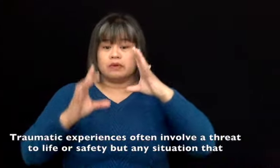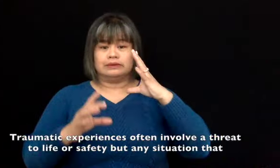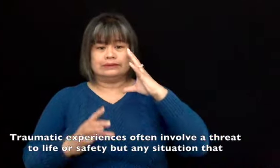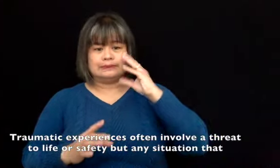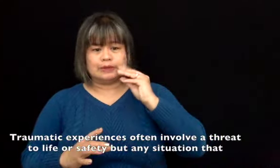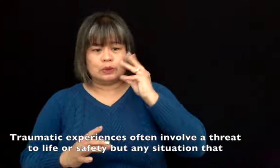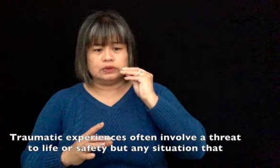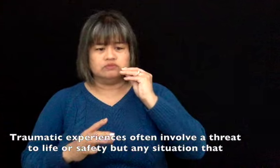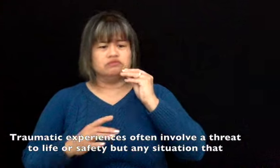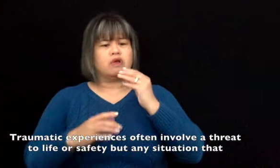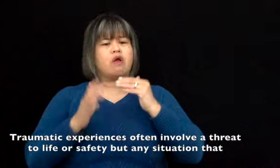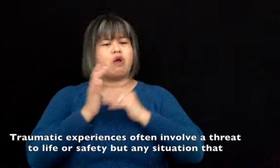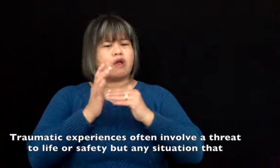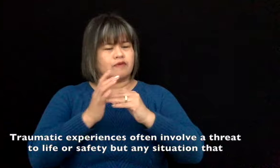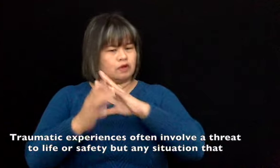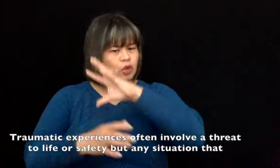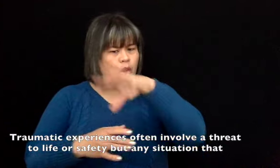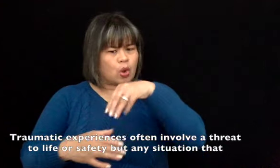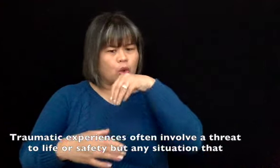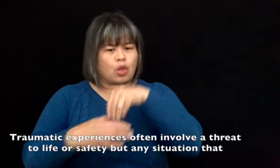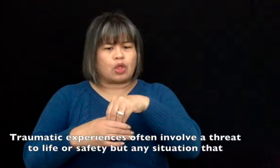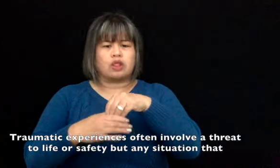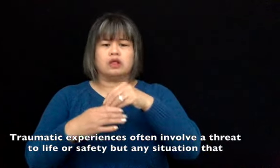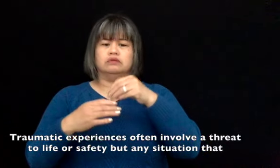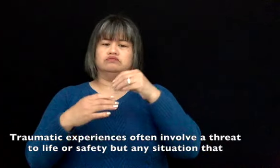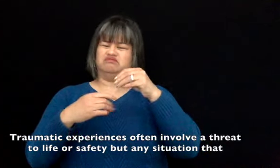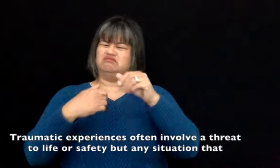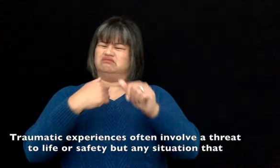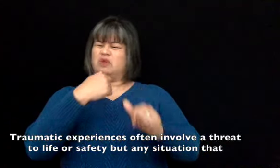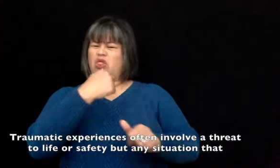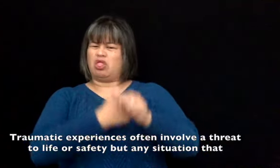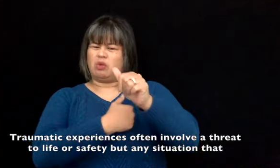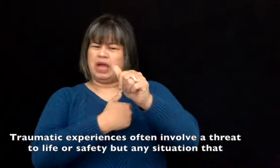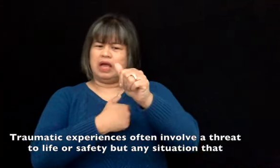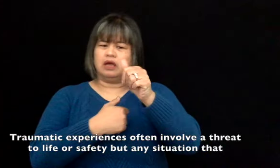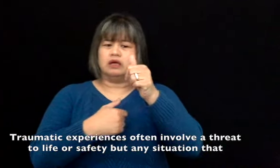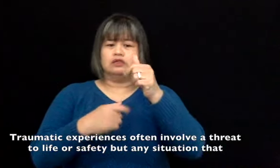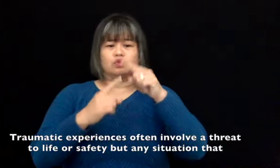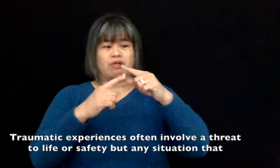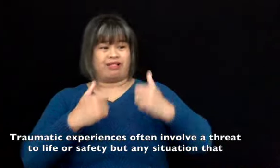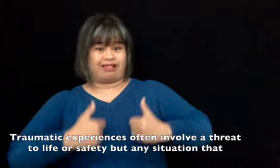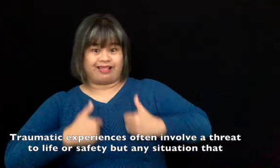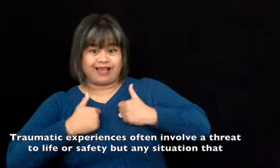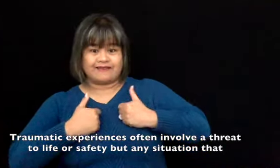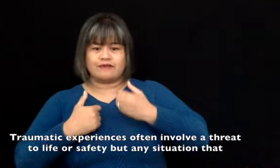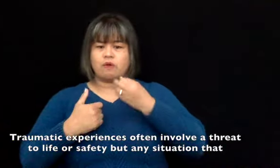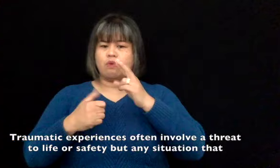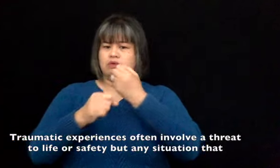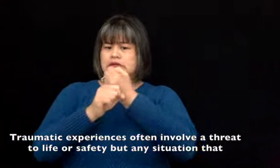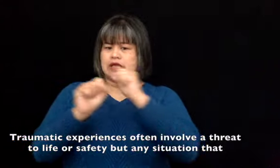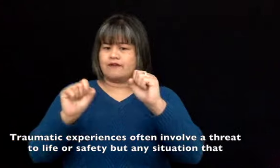Traumatic experiences often involve a threat to life or safety. But any situation